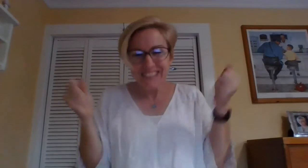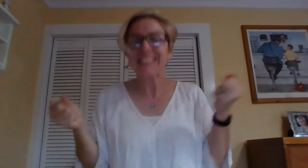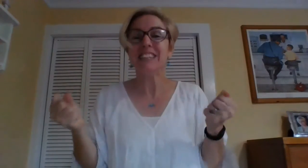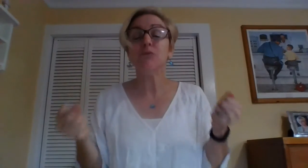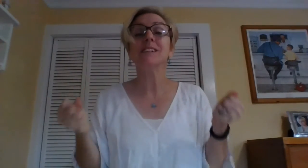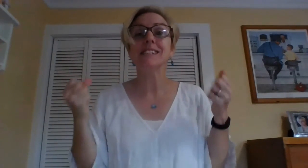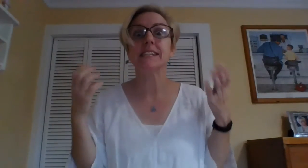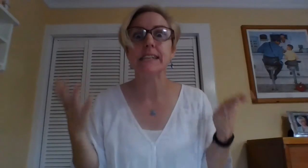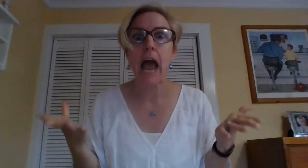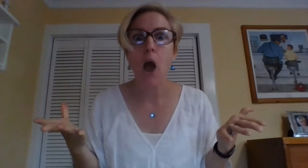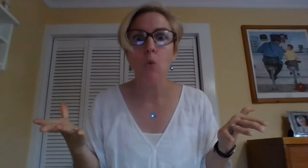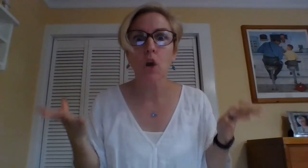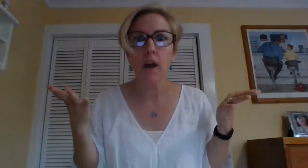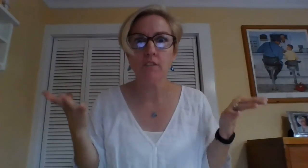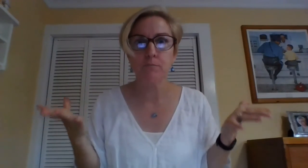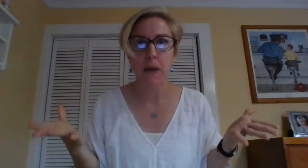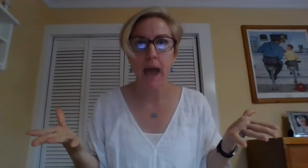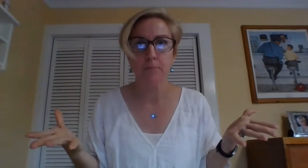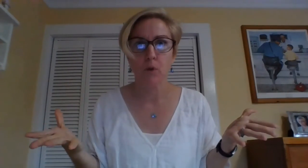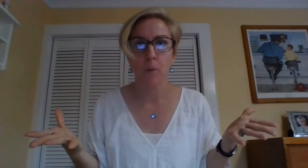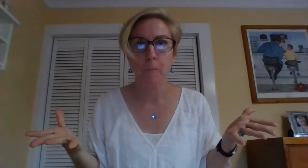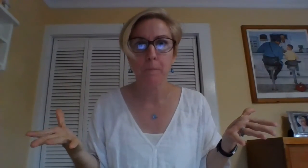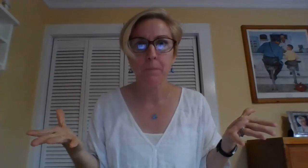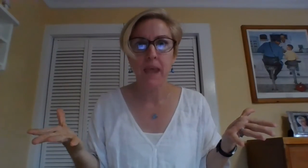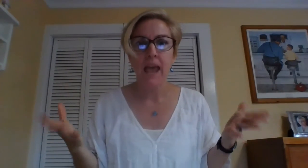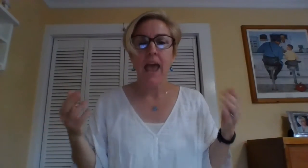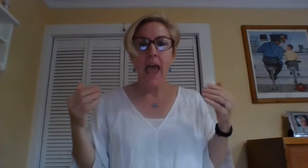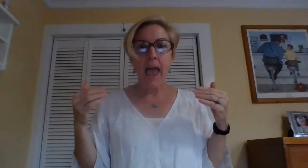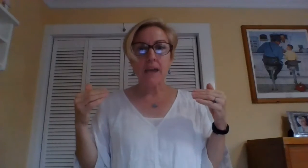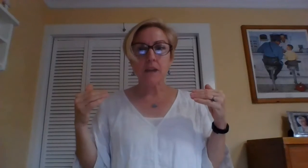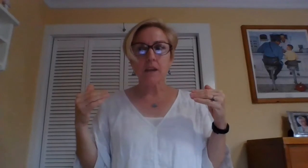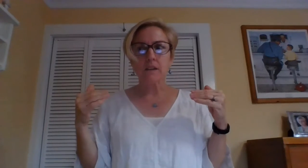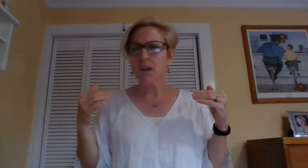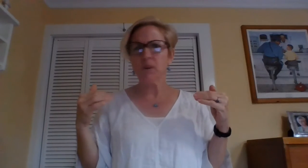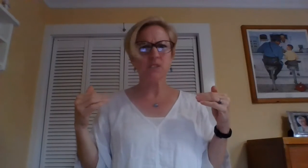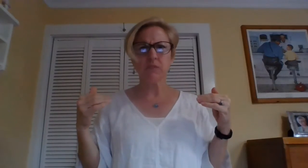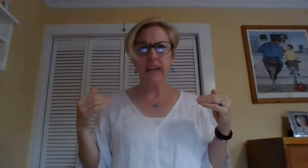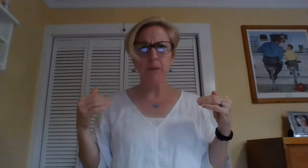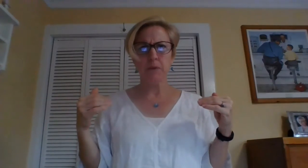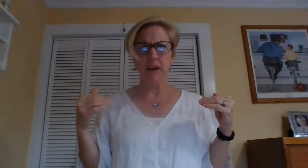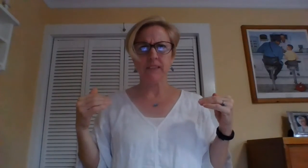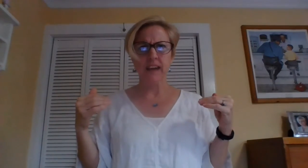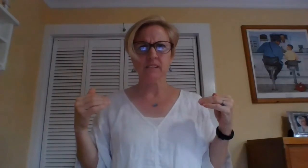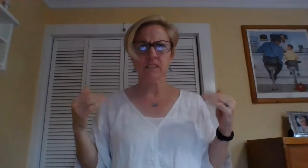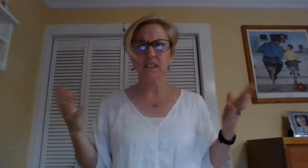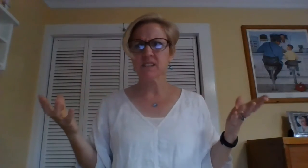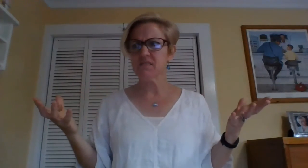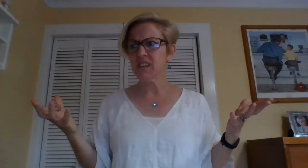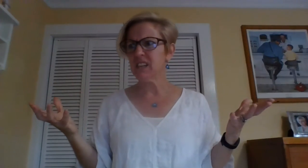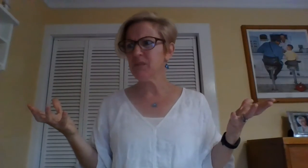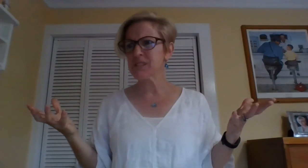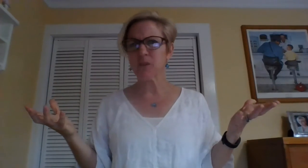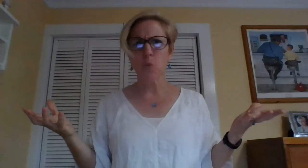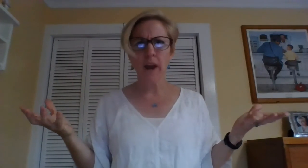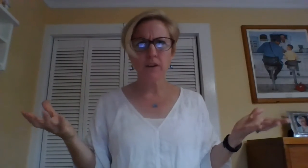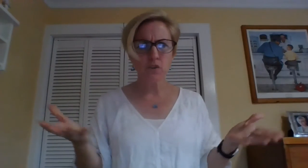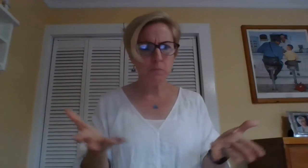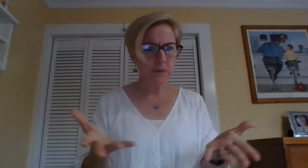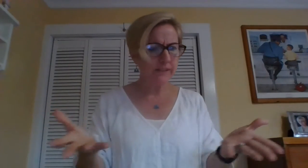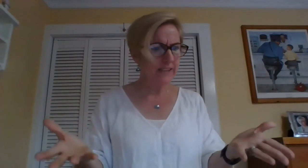It was the Tower of Babel. And God wasn't really happy about that because he was like, why are you building